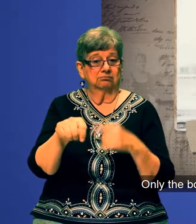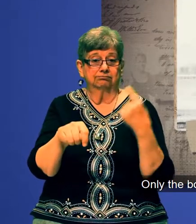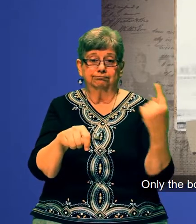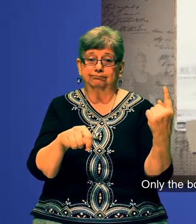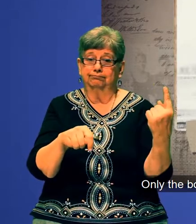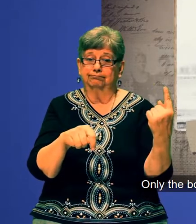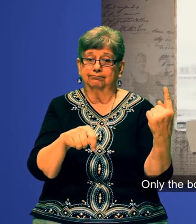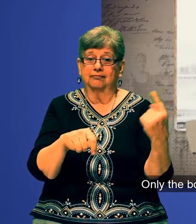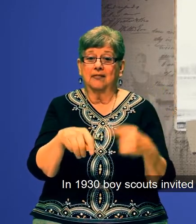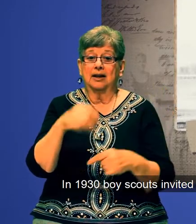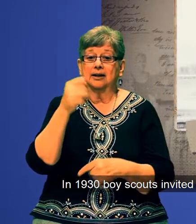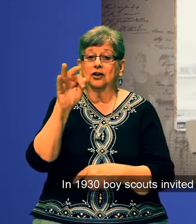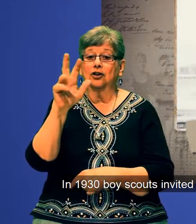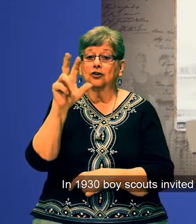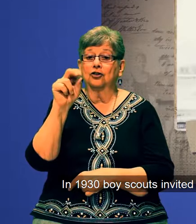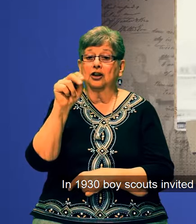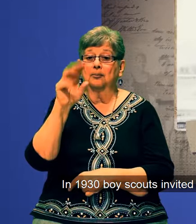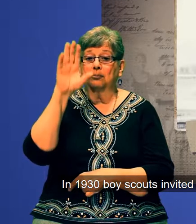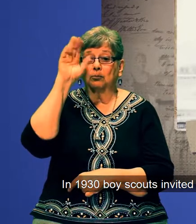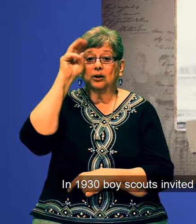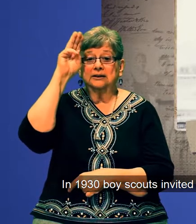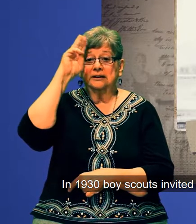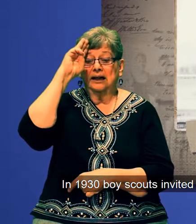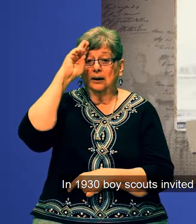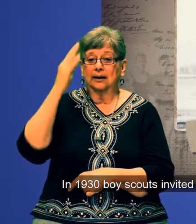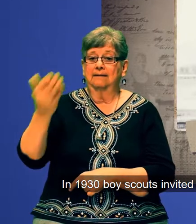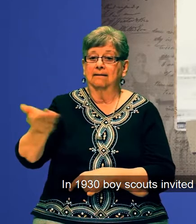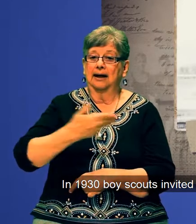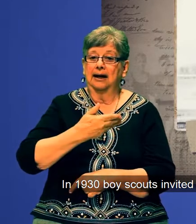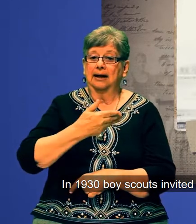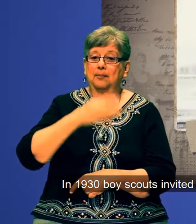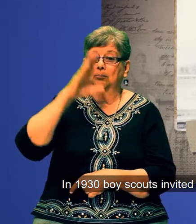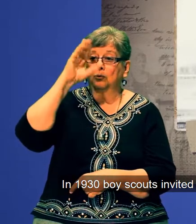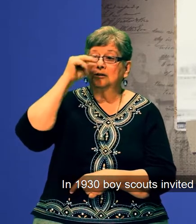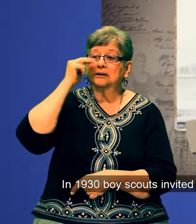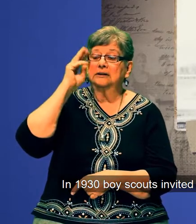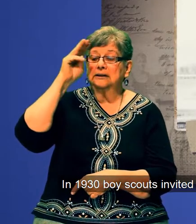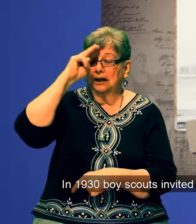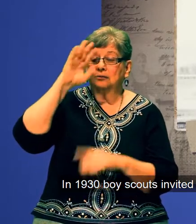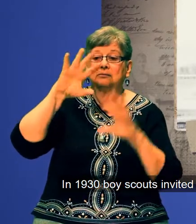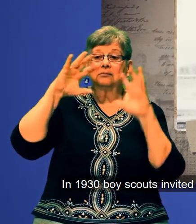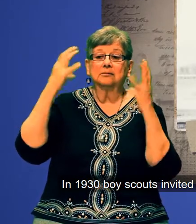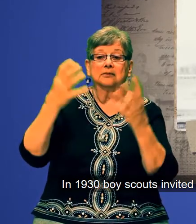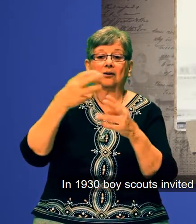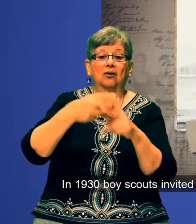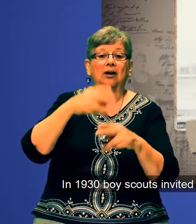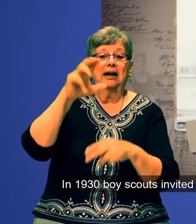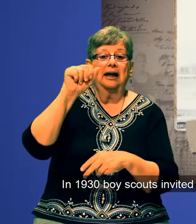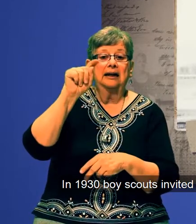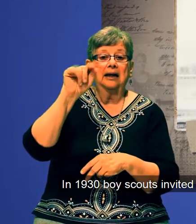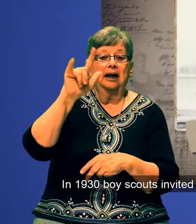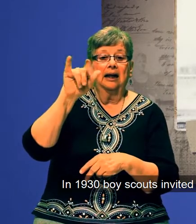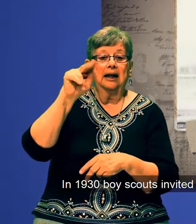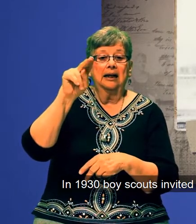In 1930, Boy Scouts invited the Boy Scouts of the Catalina Council to compete in swimming.